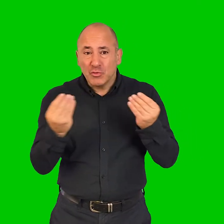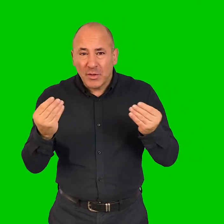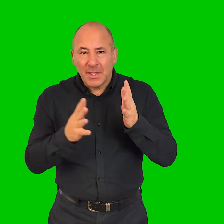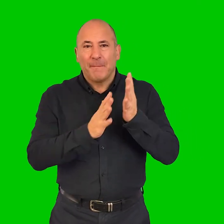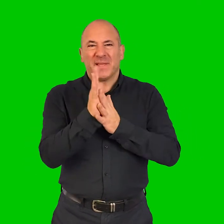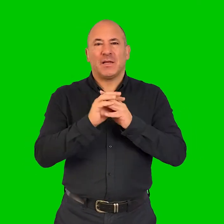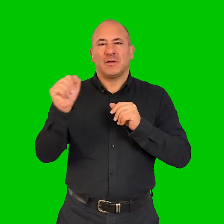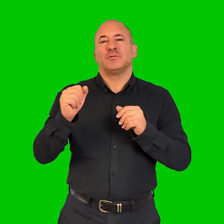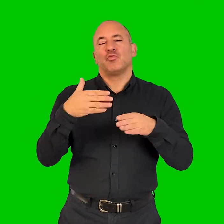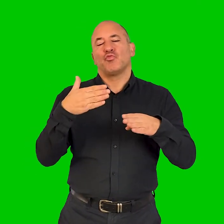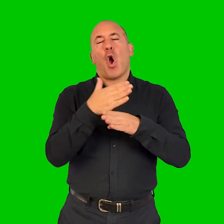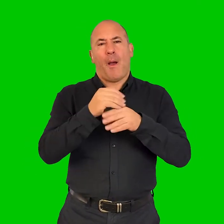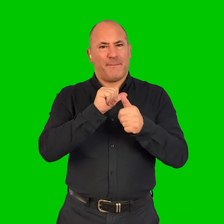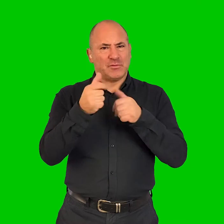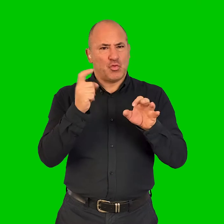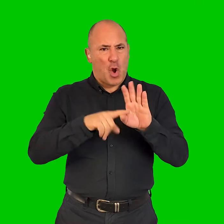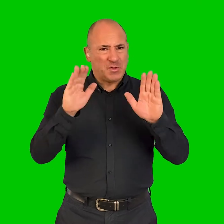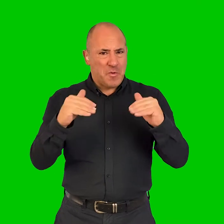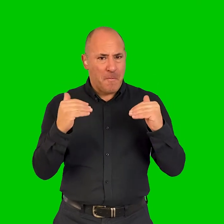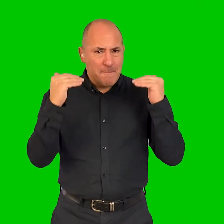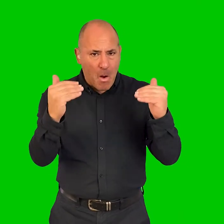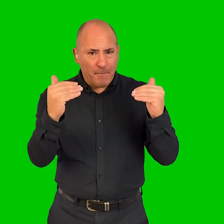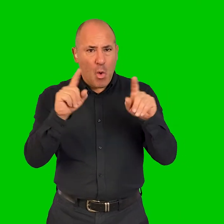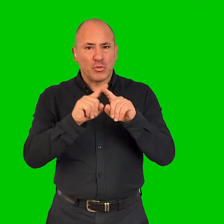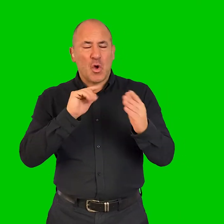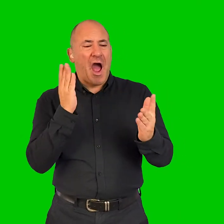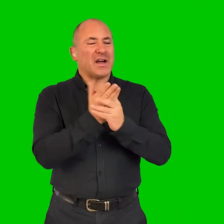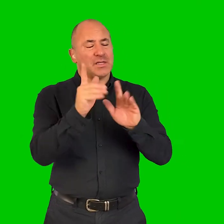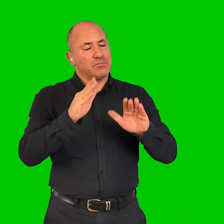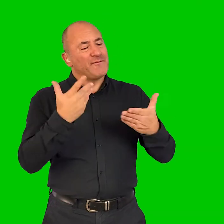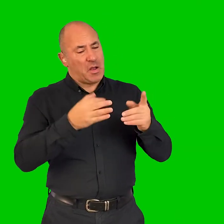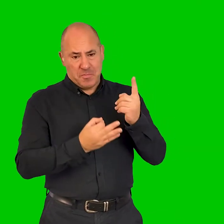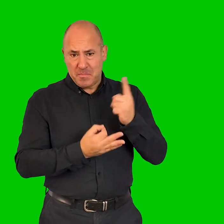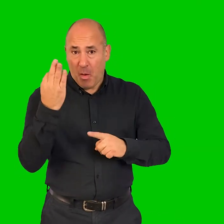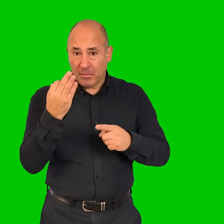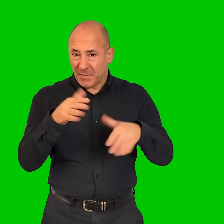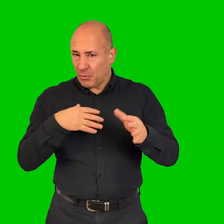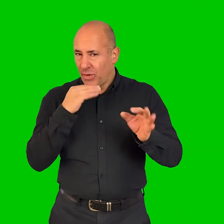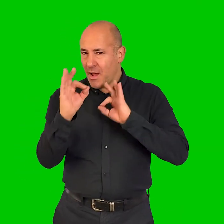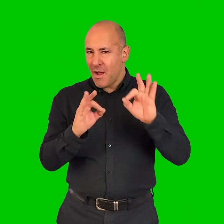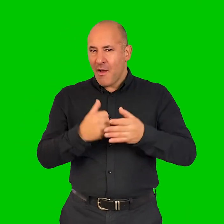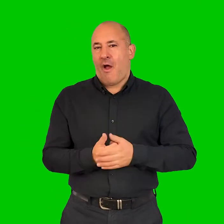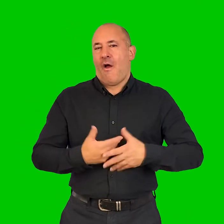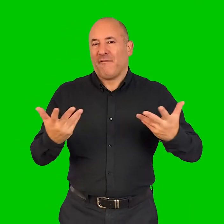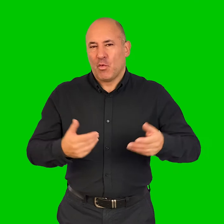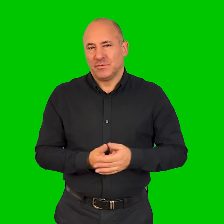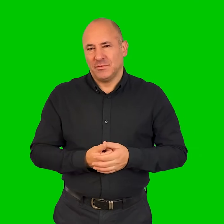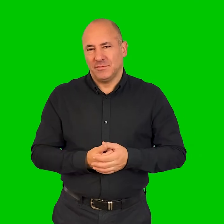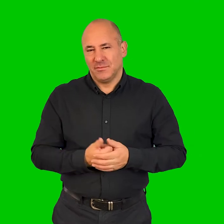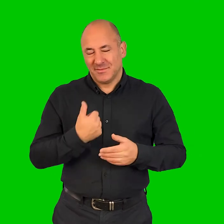them to produce better quality work and improve the access they can provide. And of course, we do go off on the